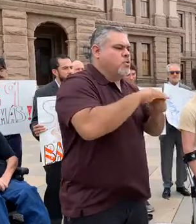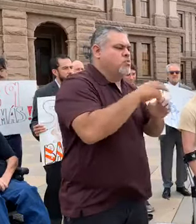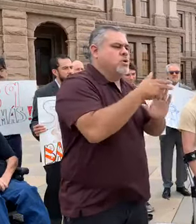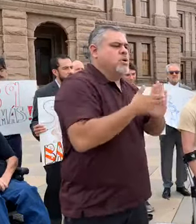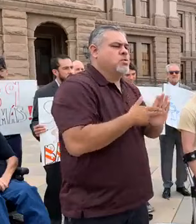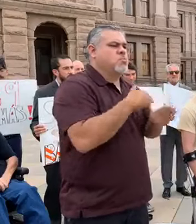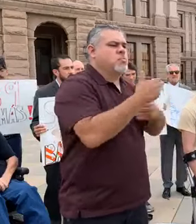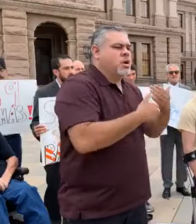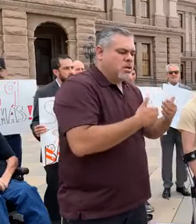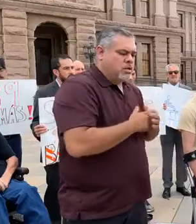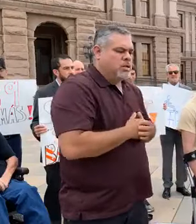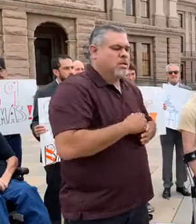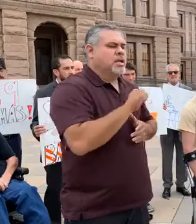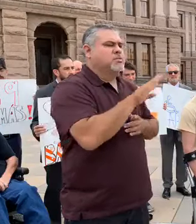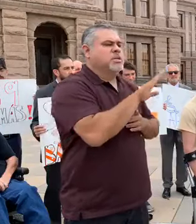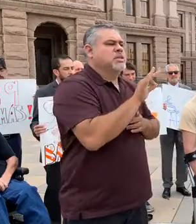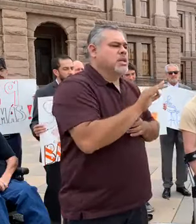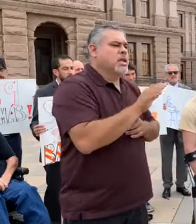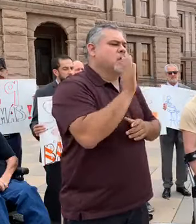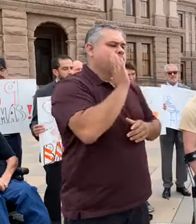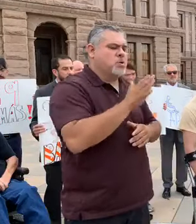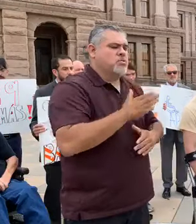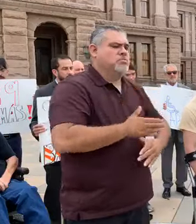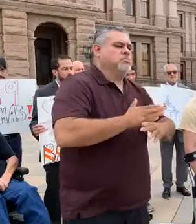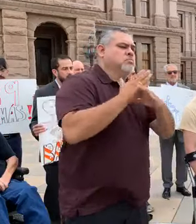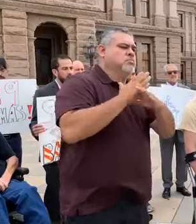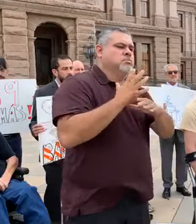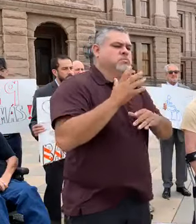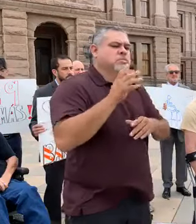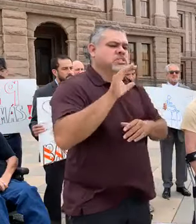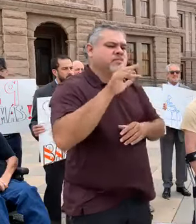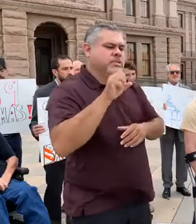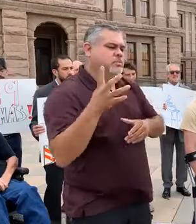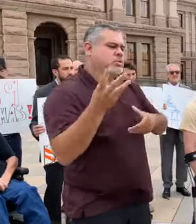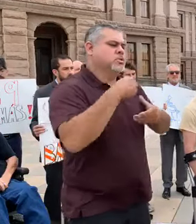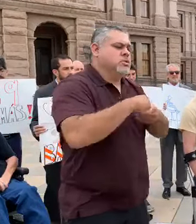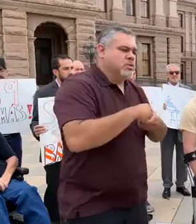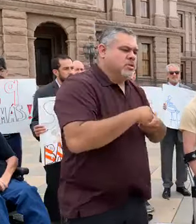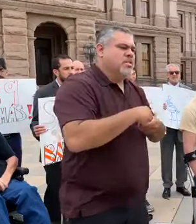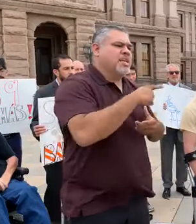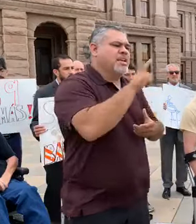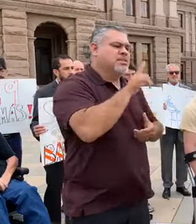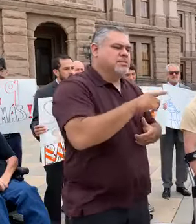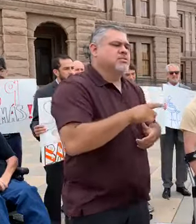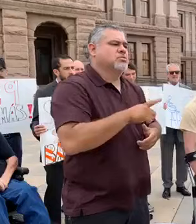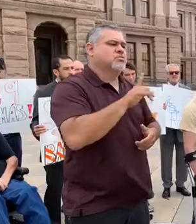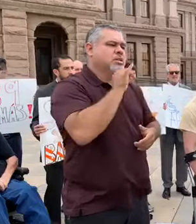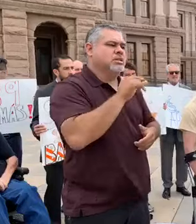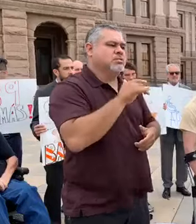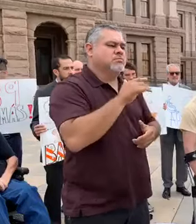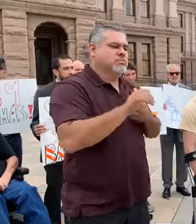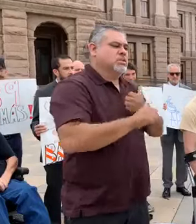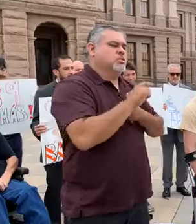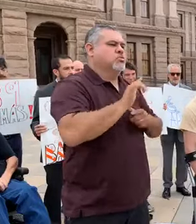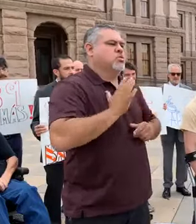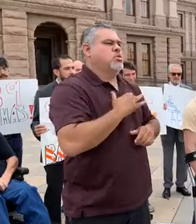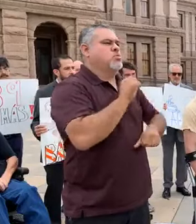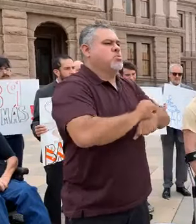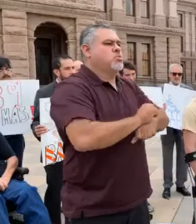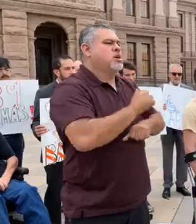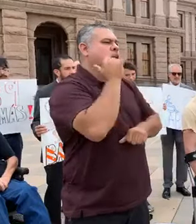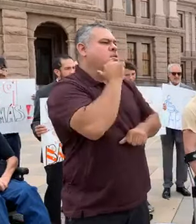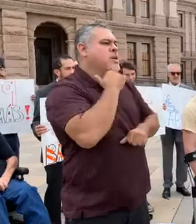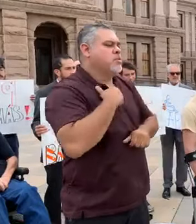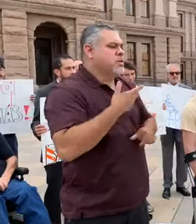participation in civics. For Move, that's a direct affront to our work. Every day we recruit young